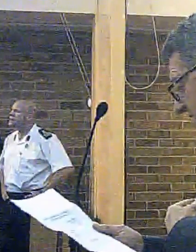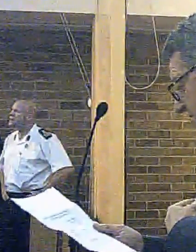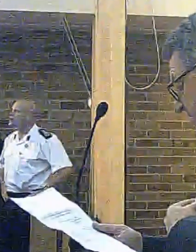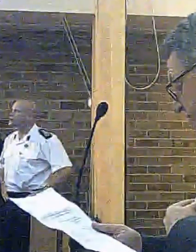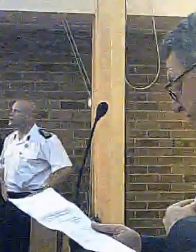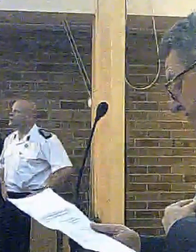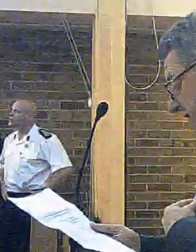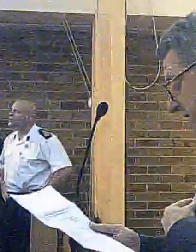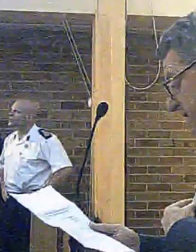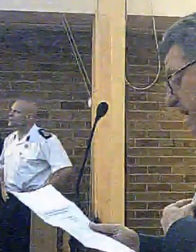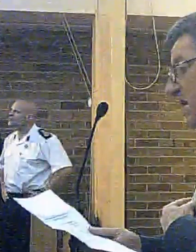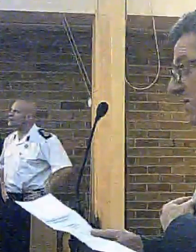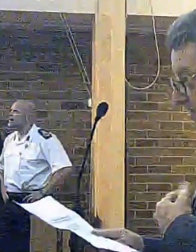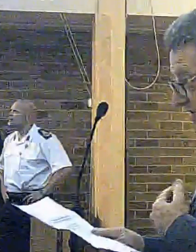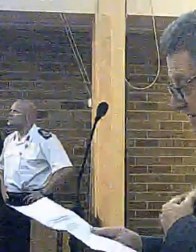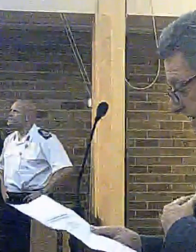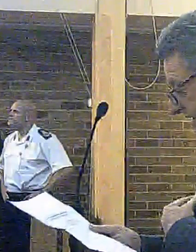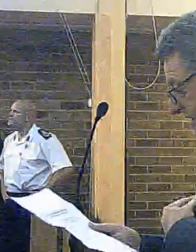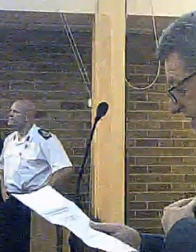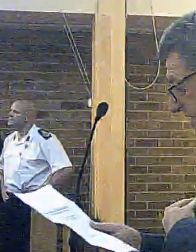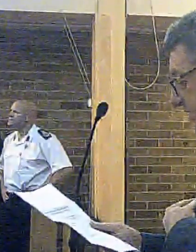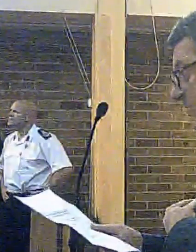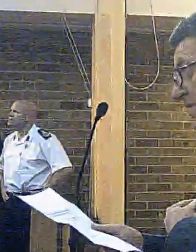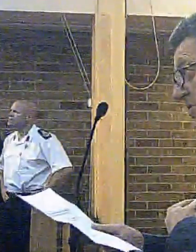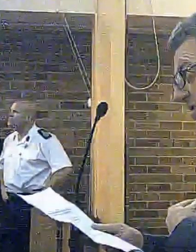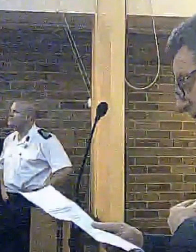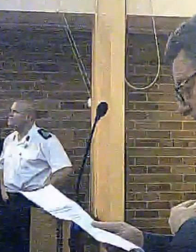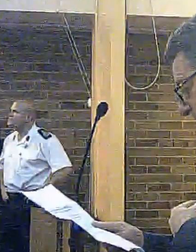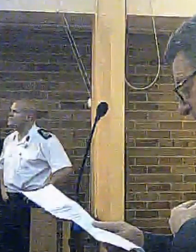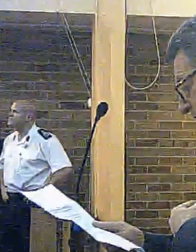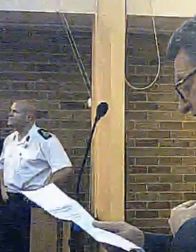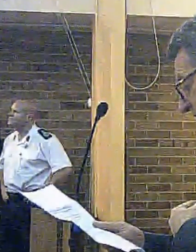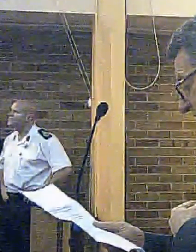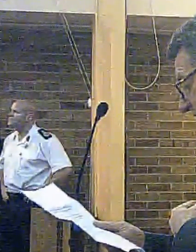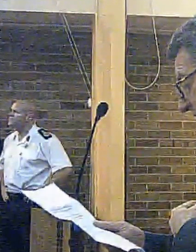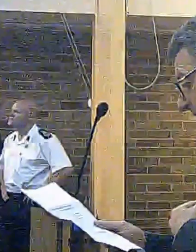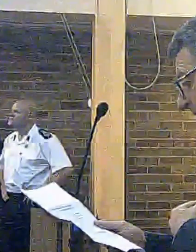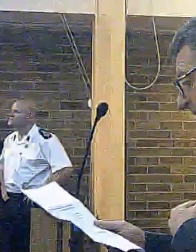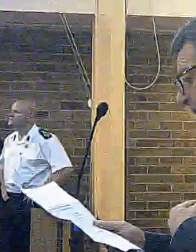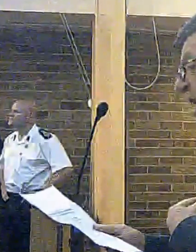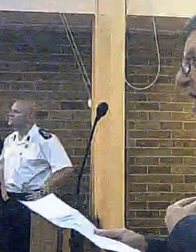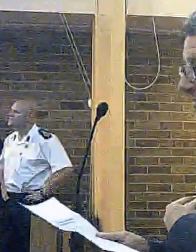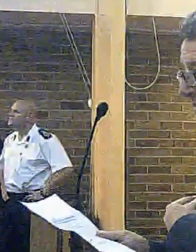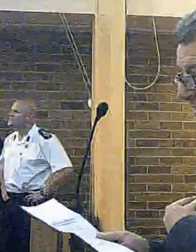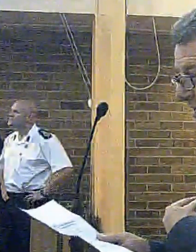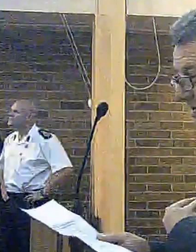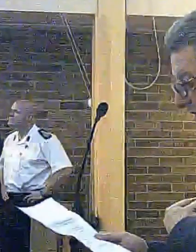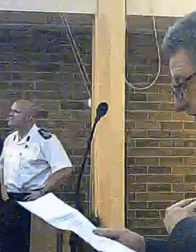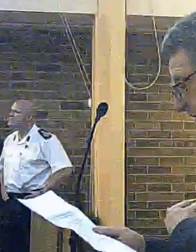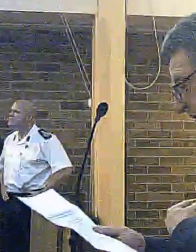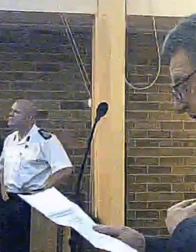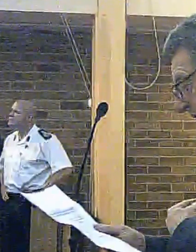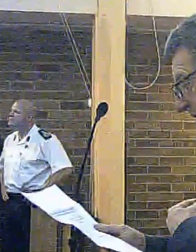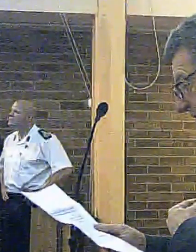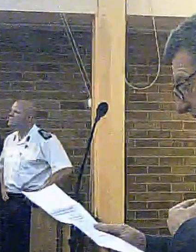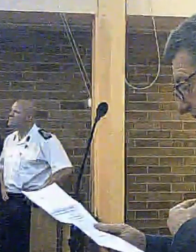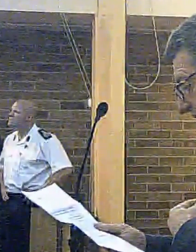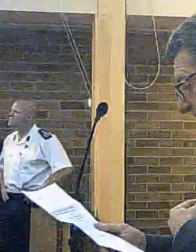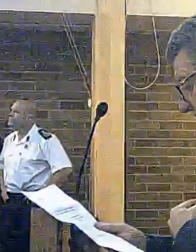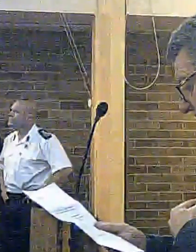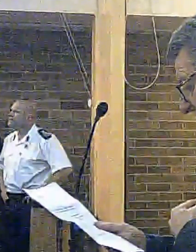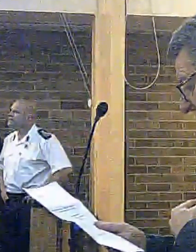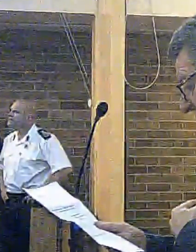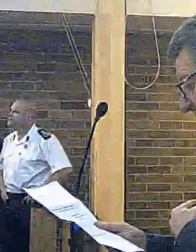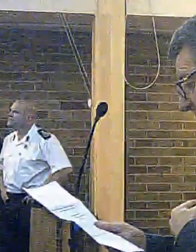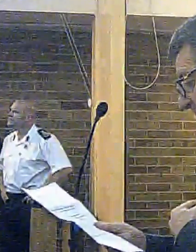challenges we face, budget decisions, the merger options that we've considered, and the proposals on the